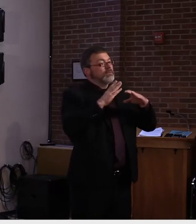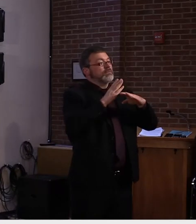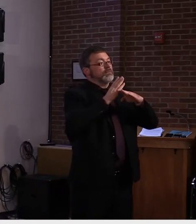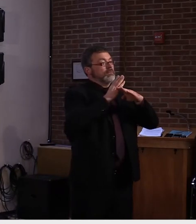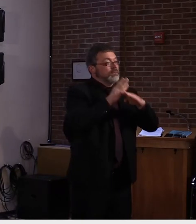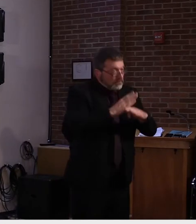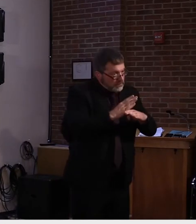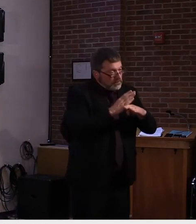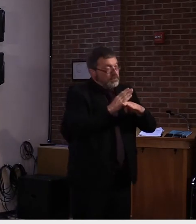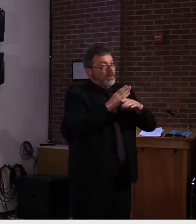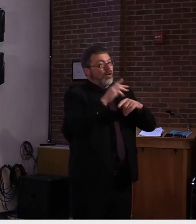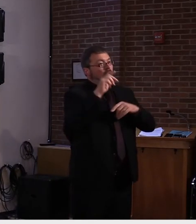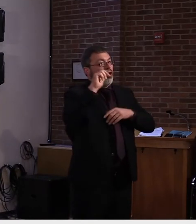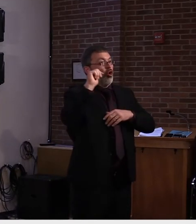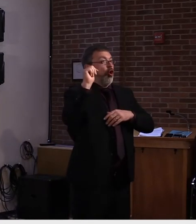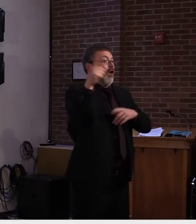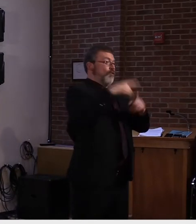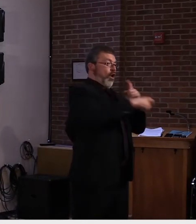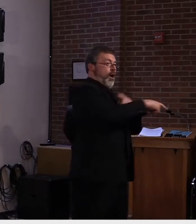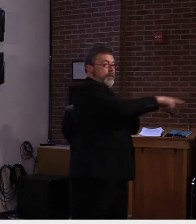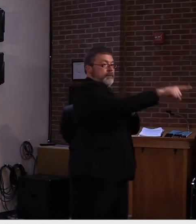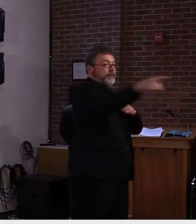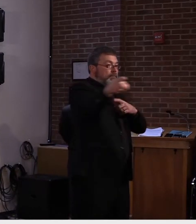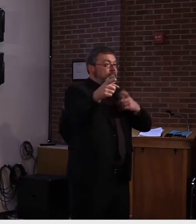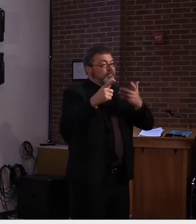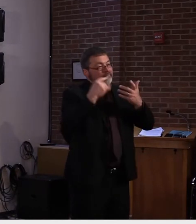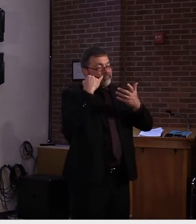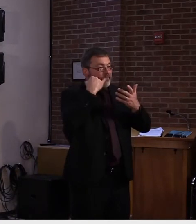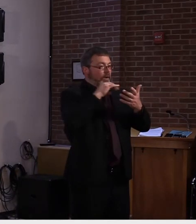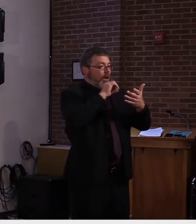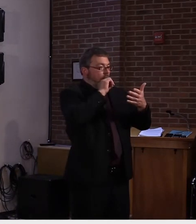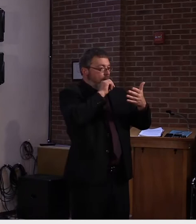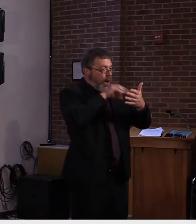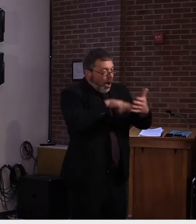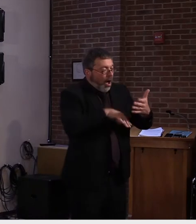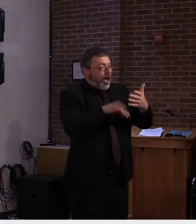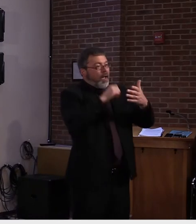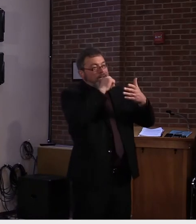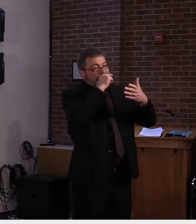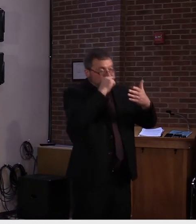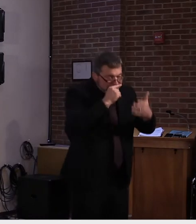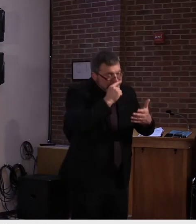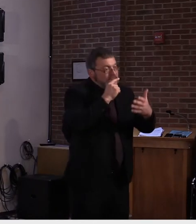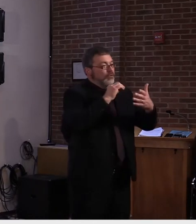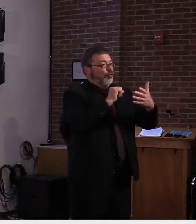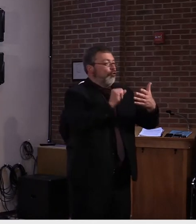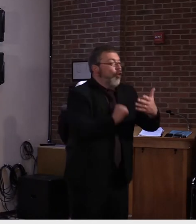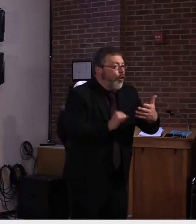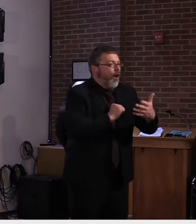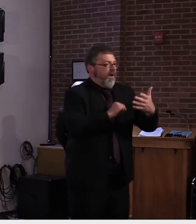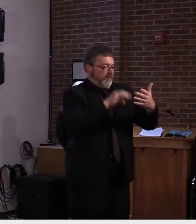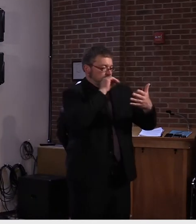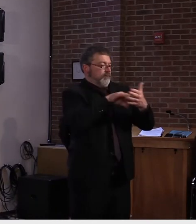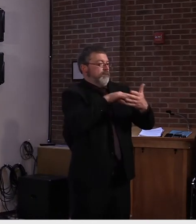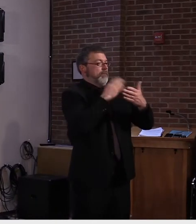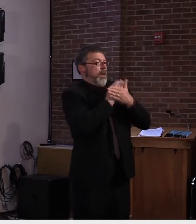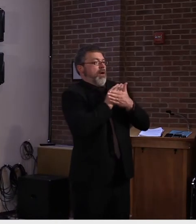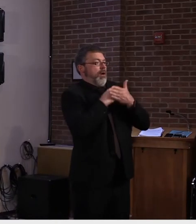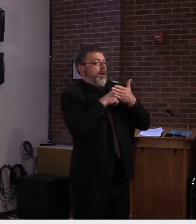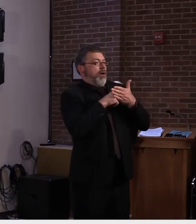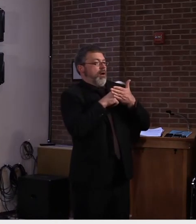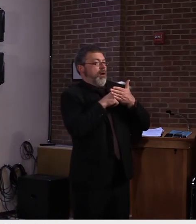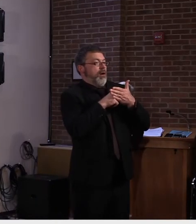could spray on. The N95 has a model that comes with this